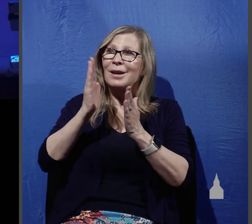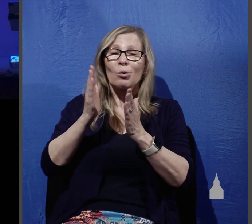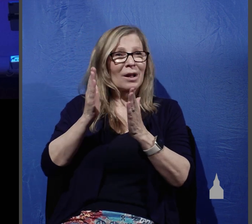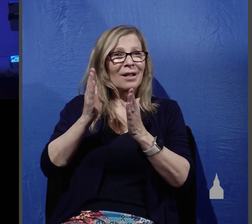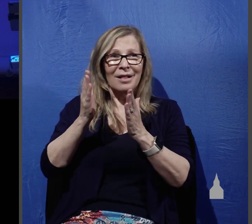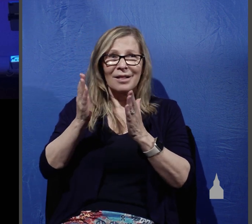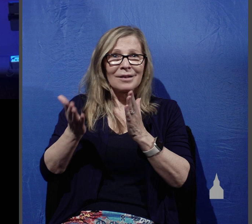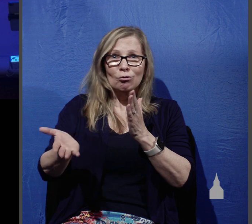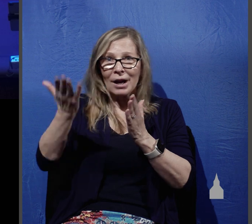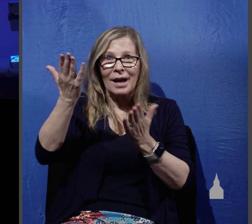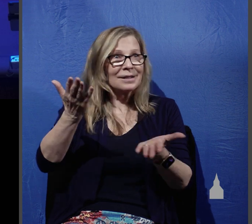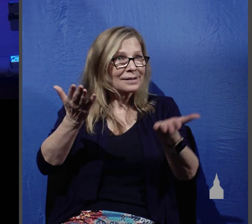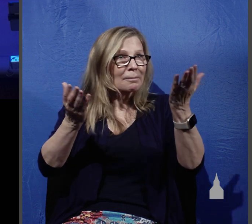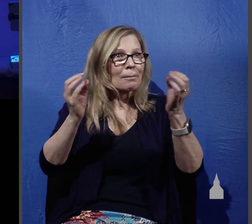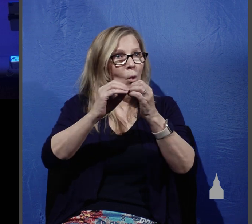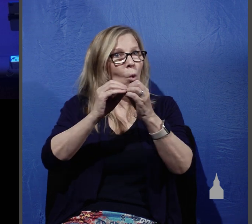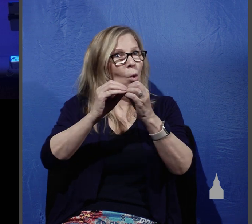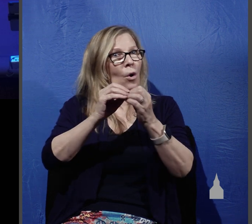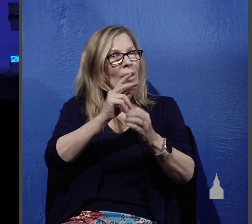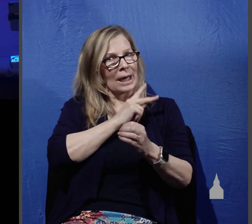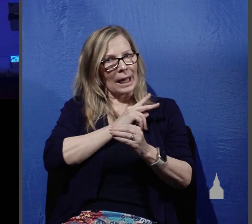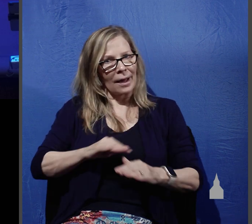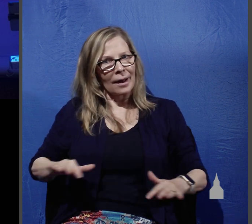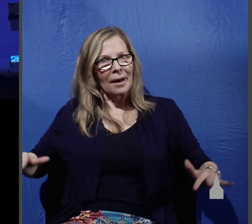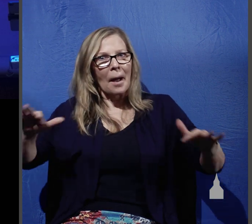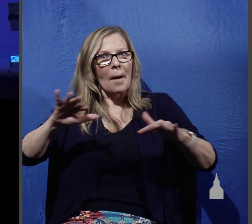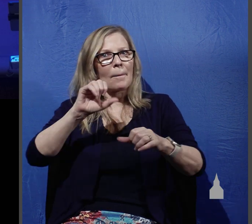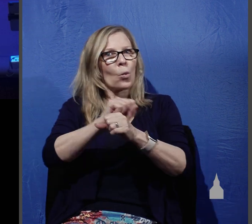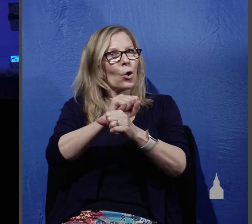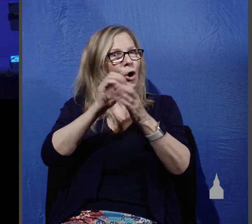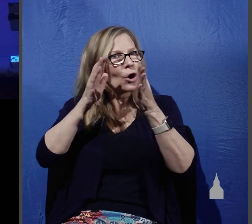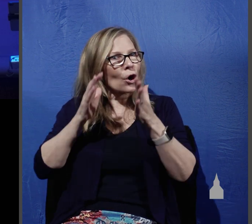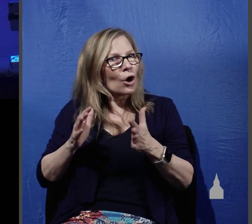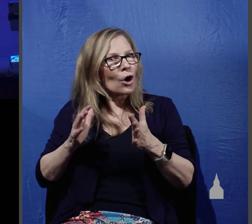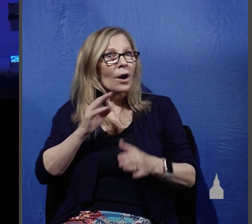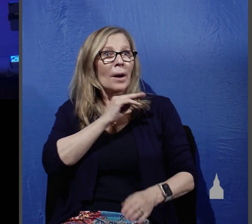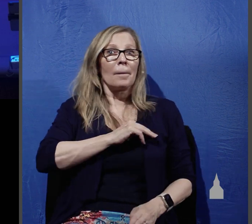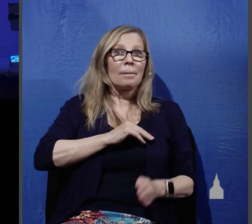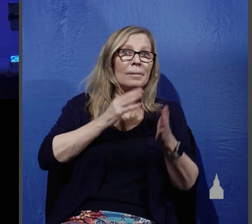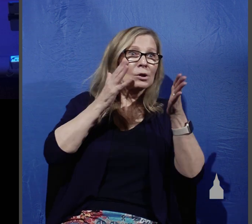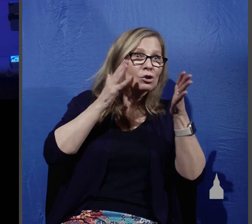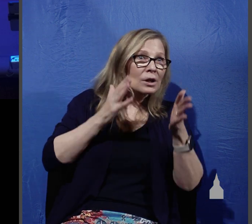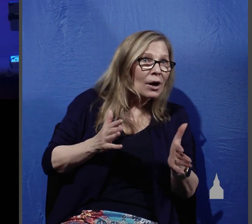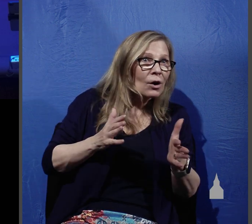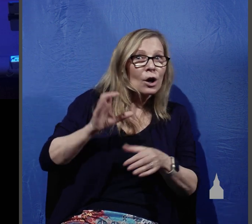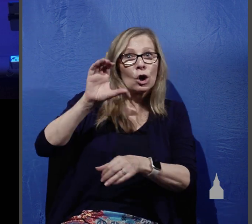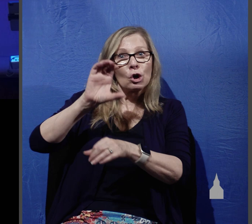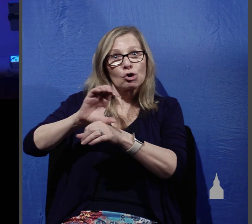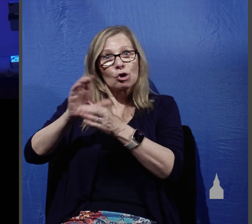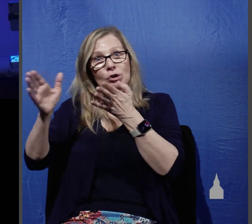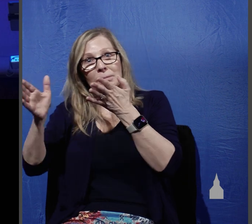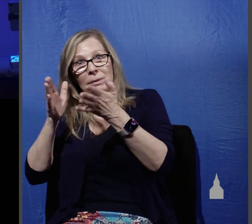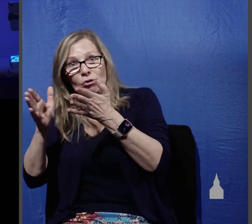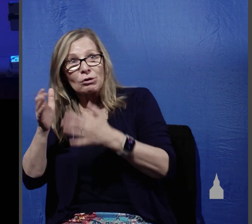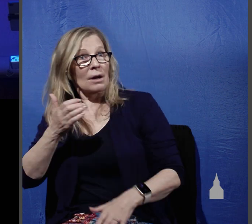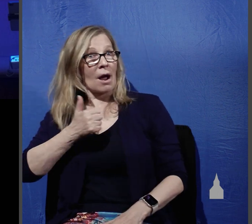workers missionaries workers in church ministries our own ministry here of